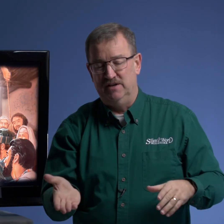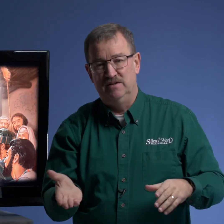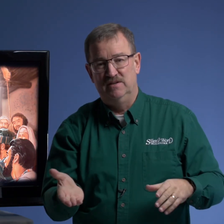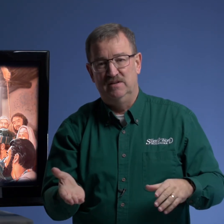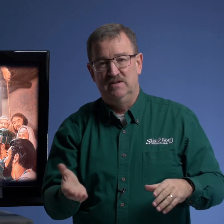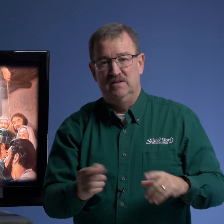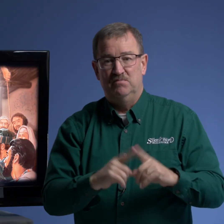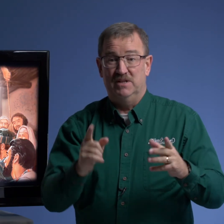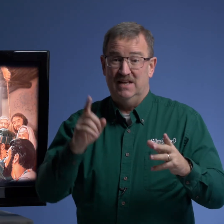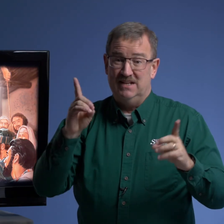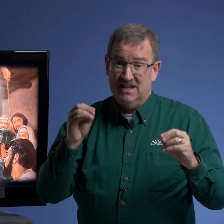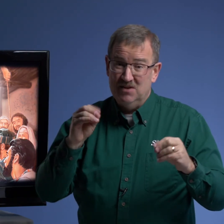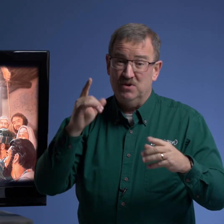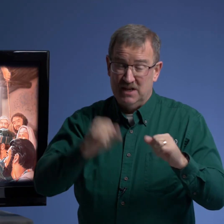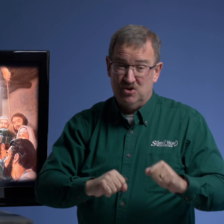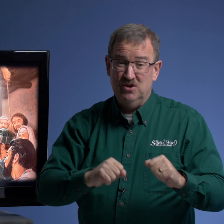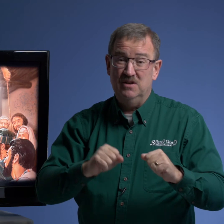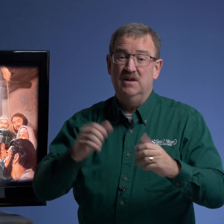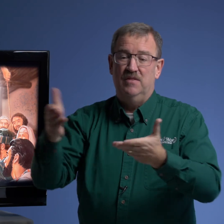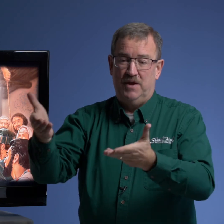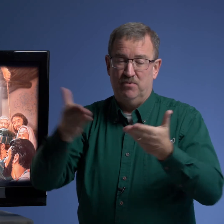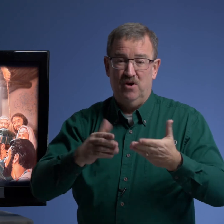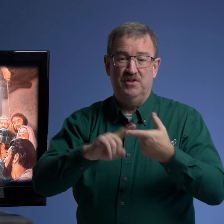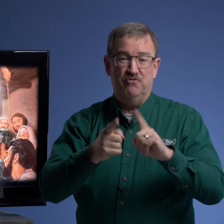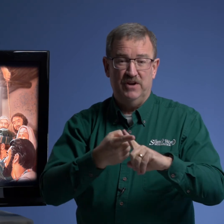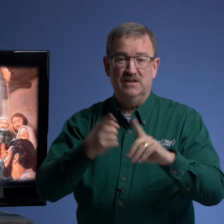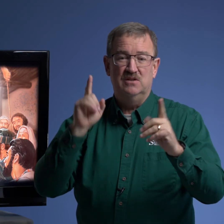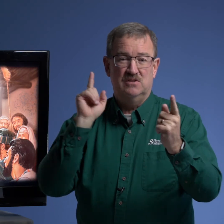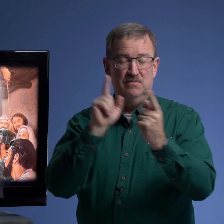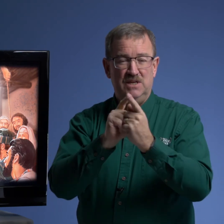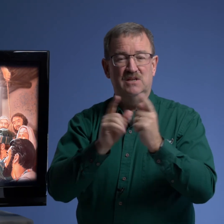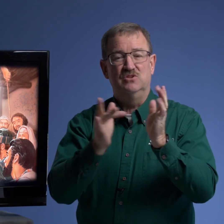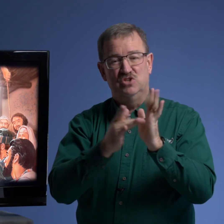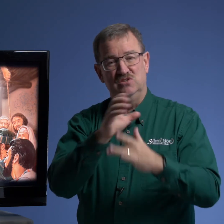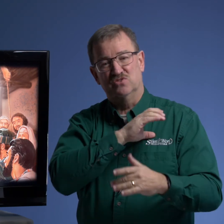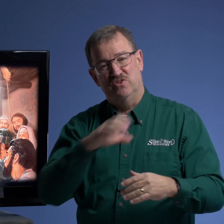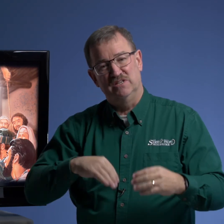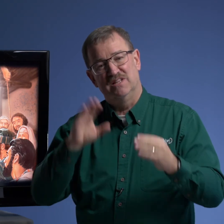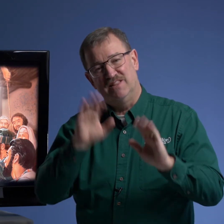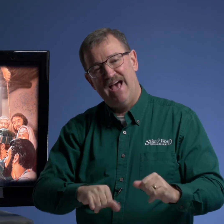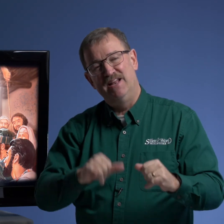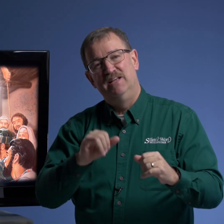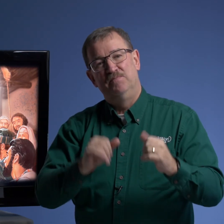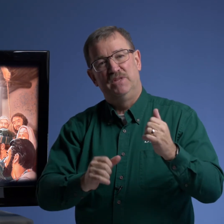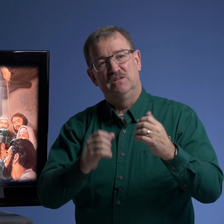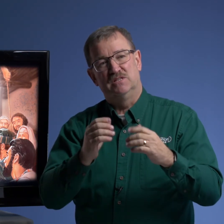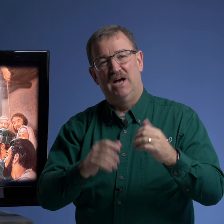but they did what they could they brought their friend to meet jesus christ that is that i